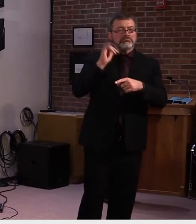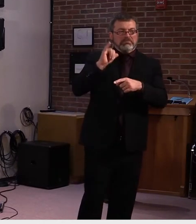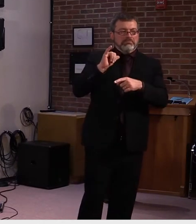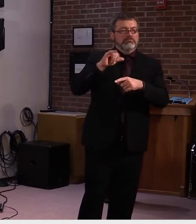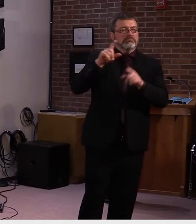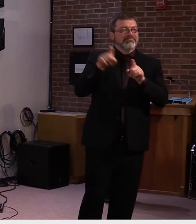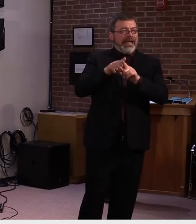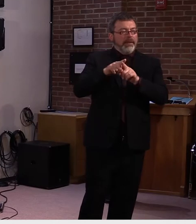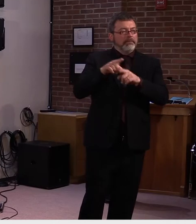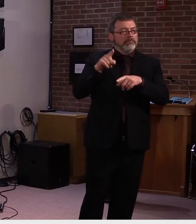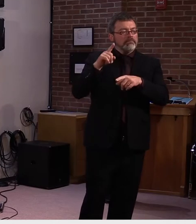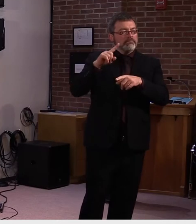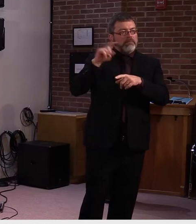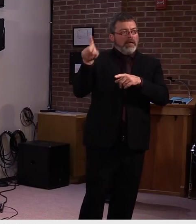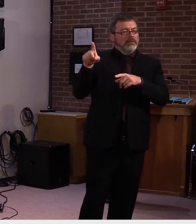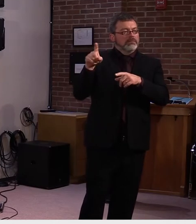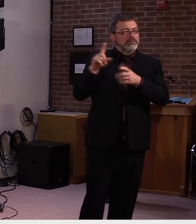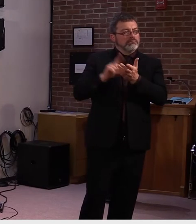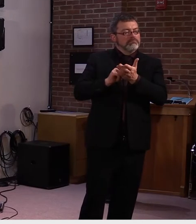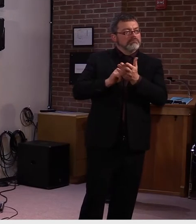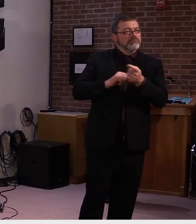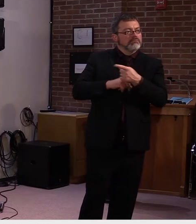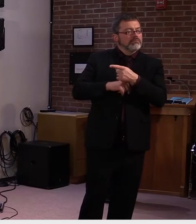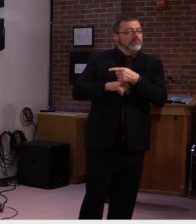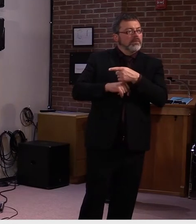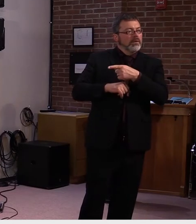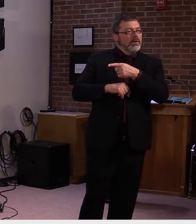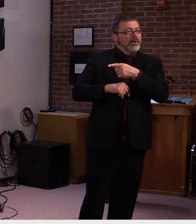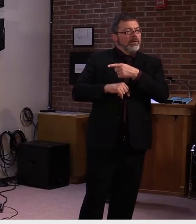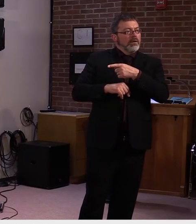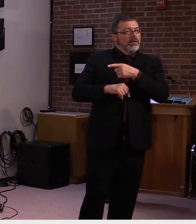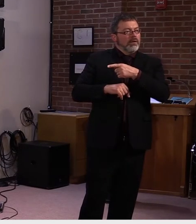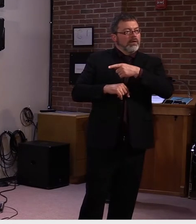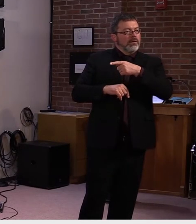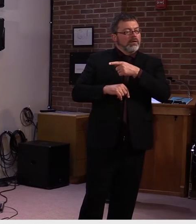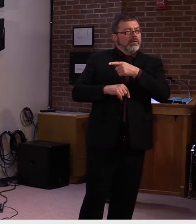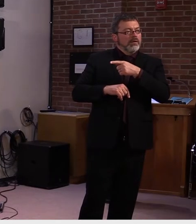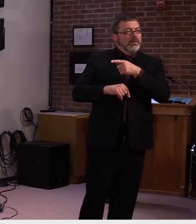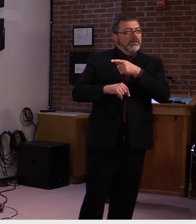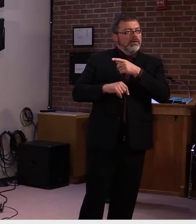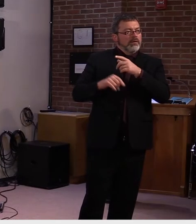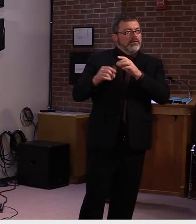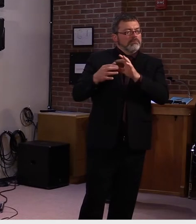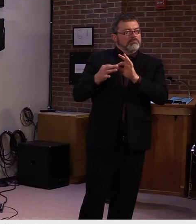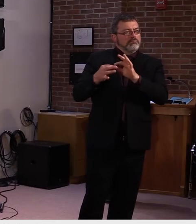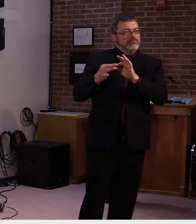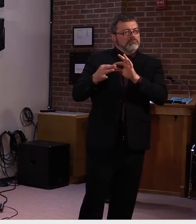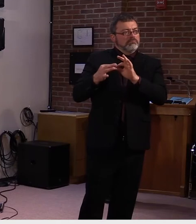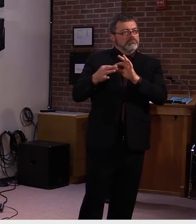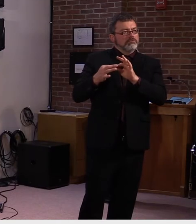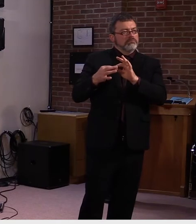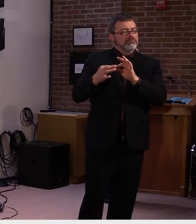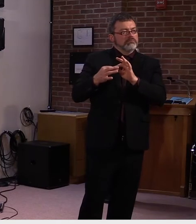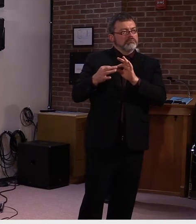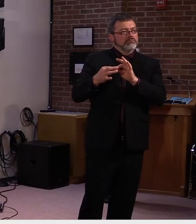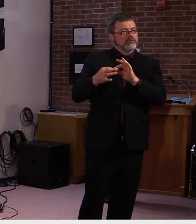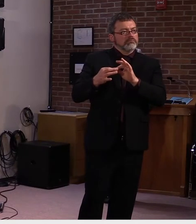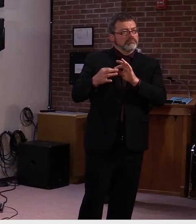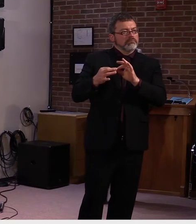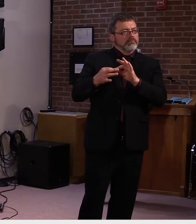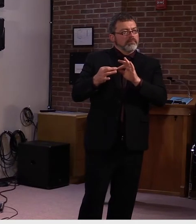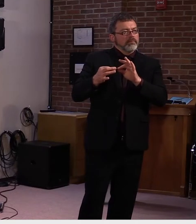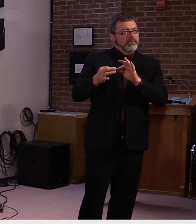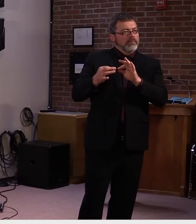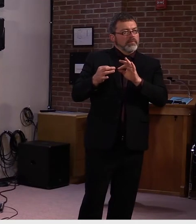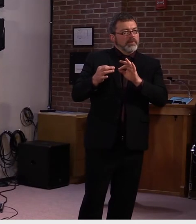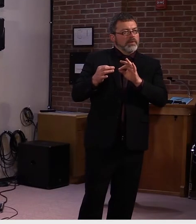when the time comes, are, are you, and do you think other state leaders ready to kind of give up the exercise of the